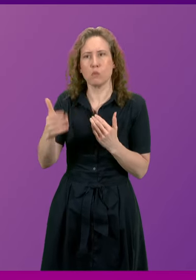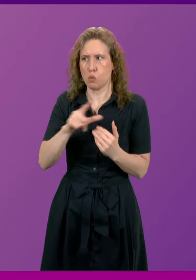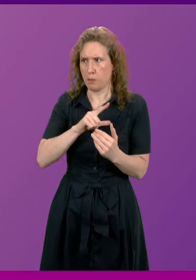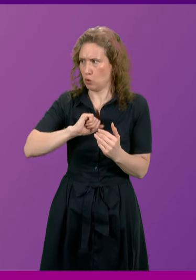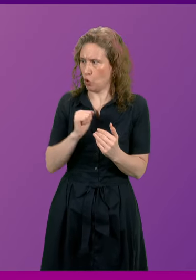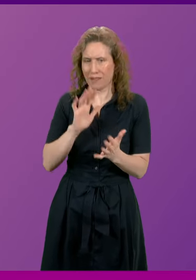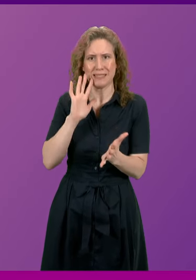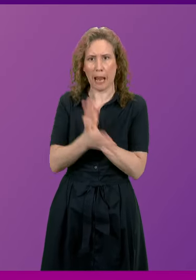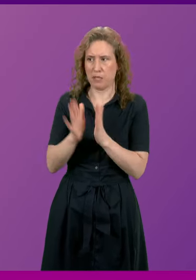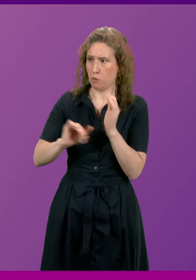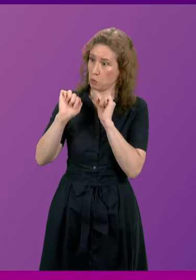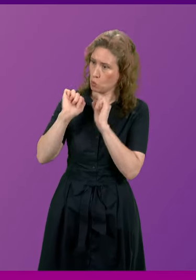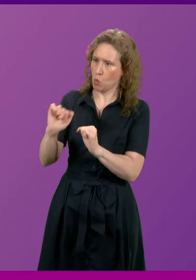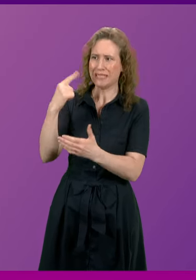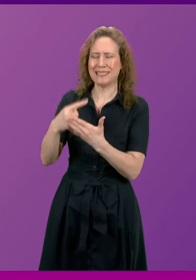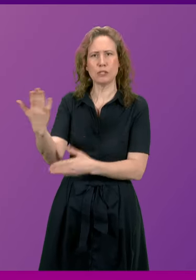interests.